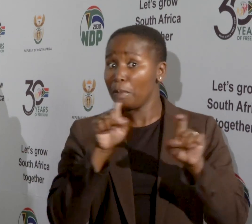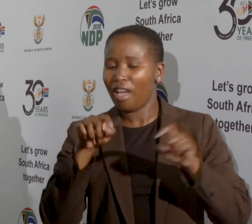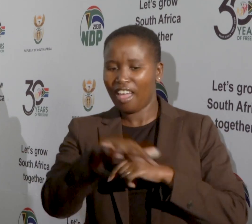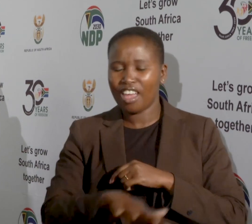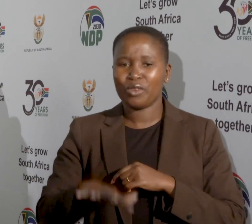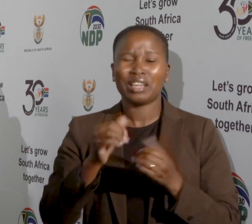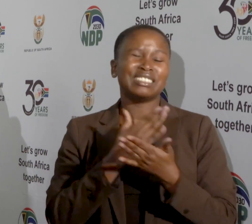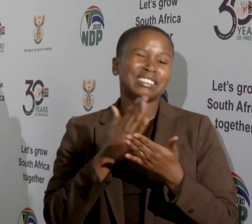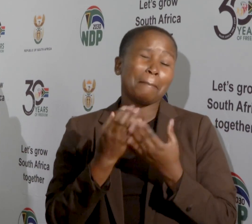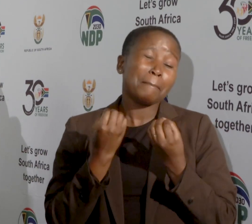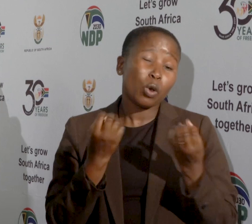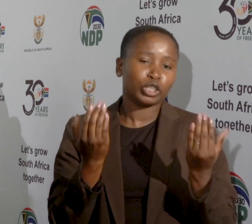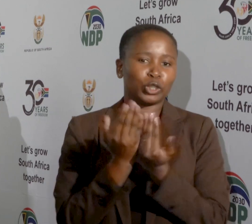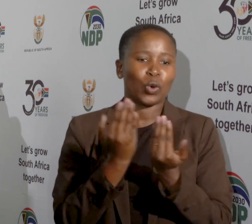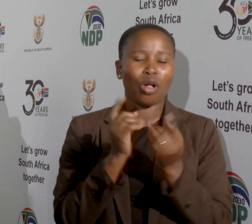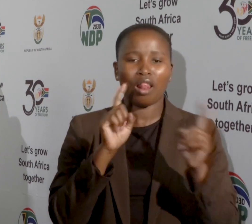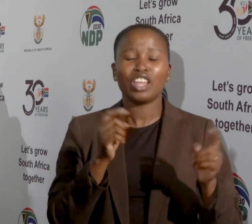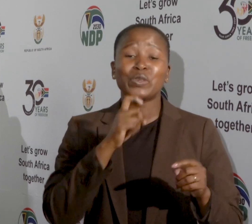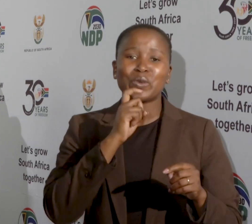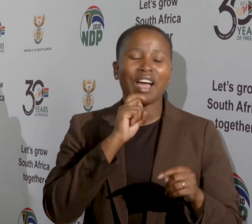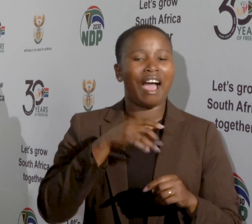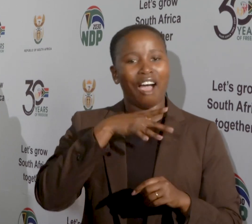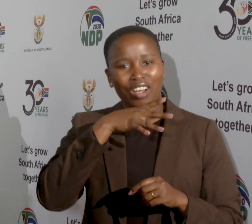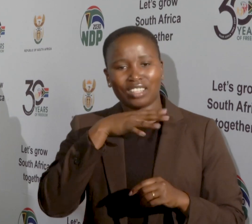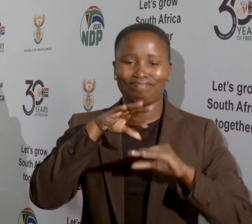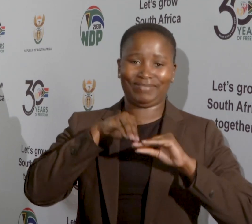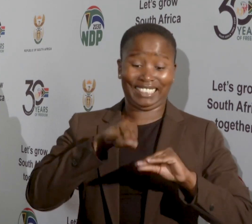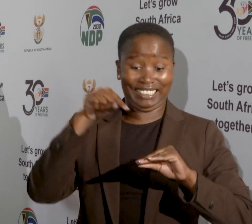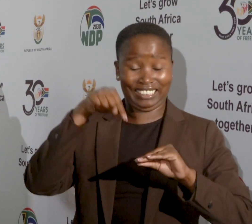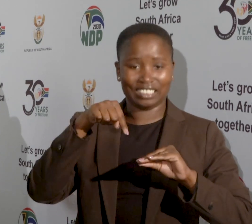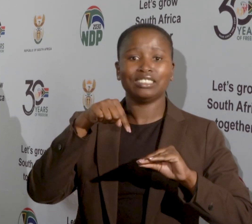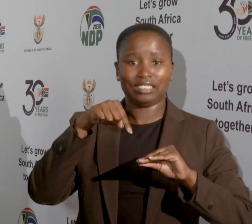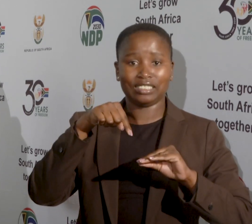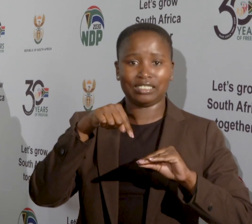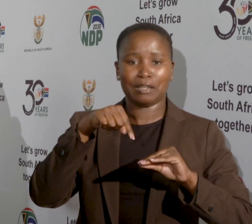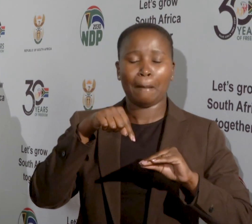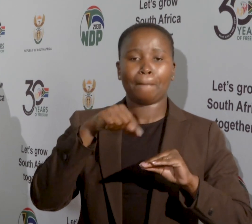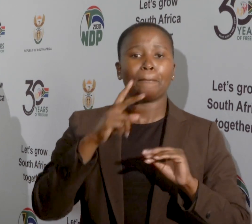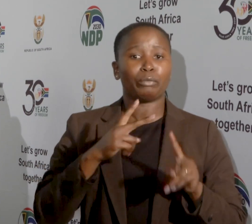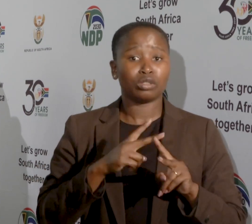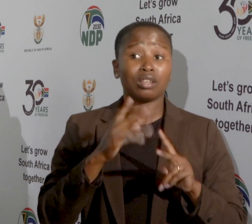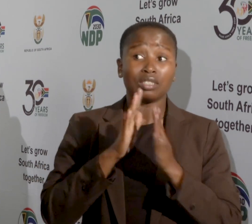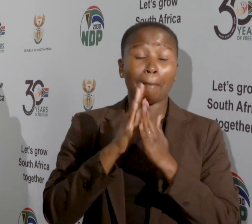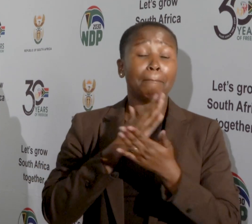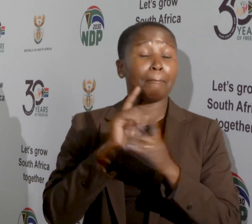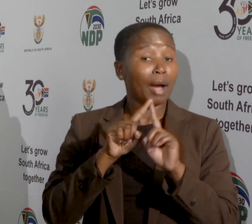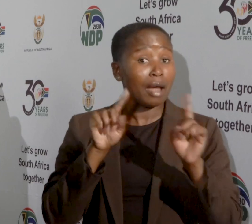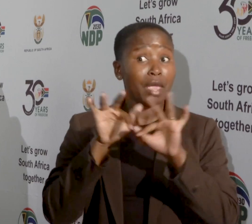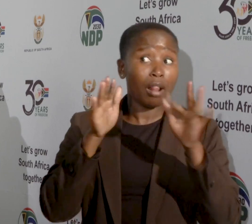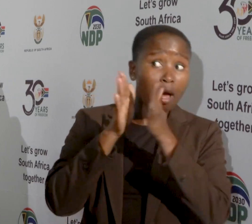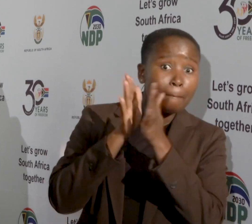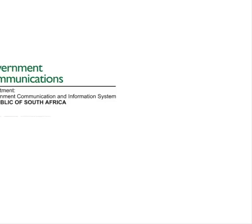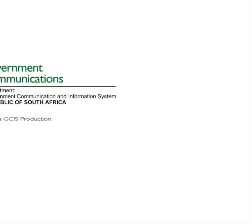majority of schools are African teaching whereas the broader community around the school